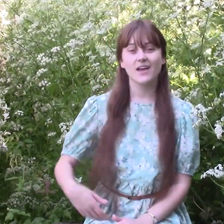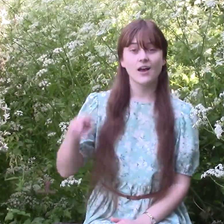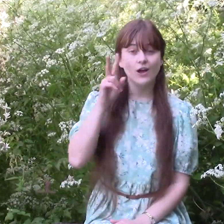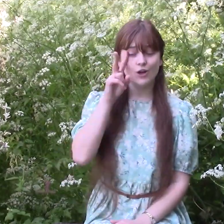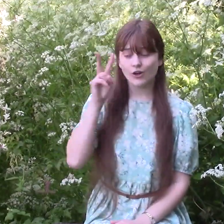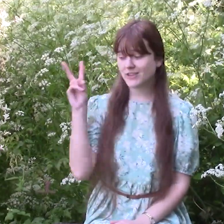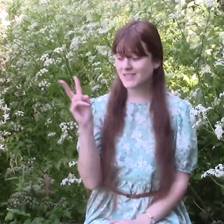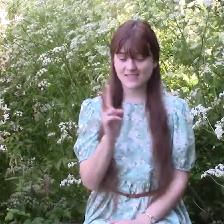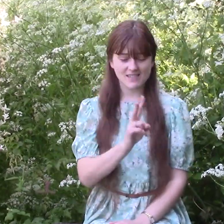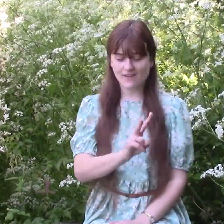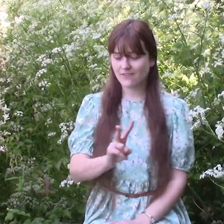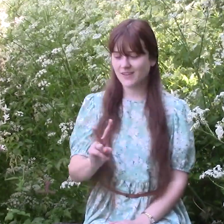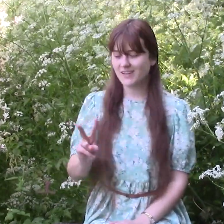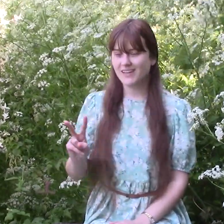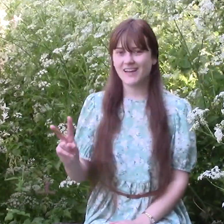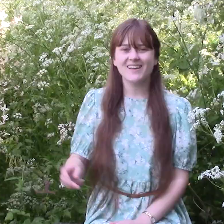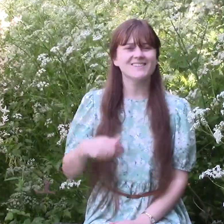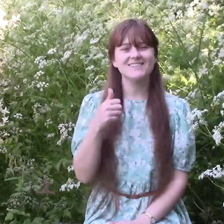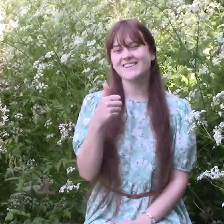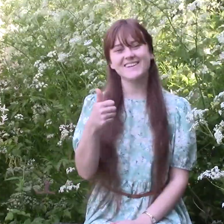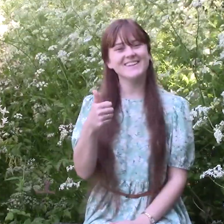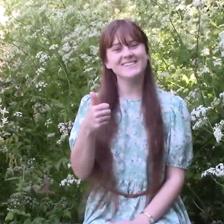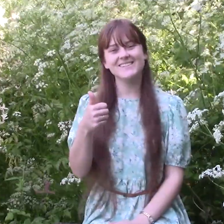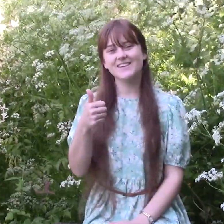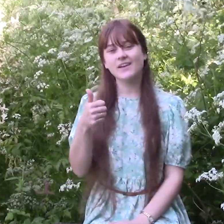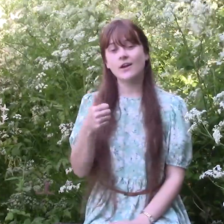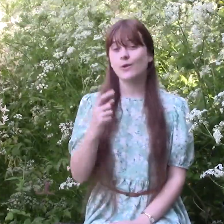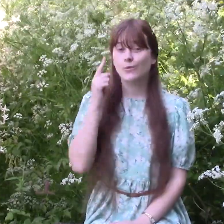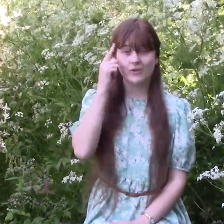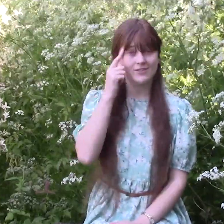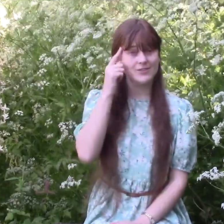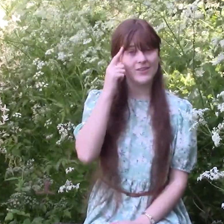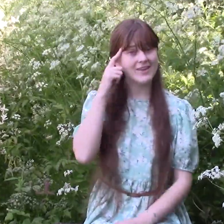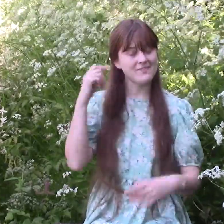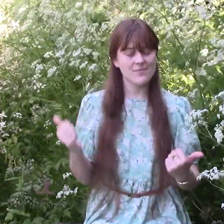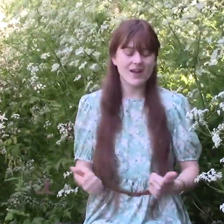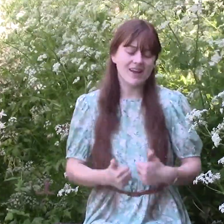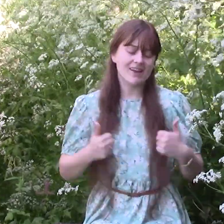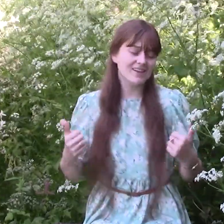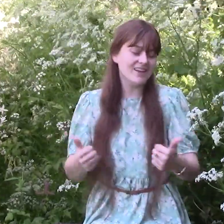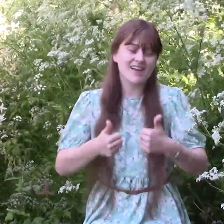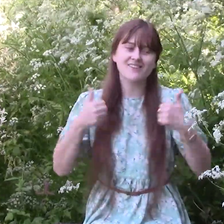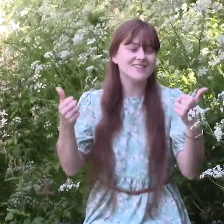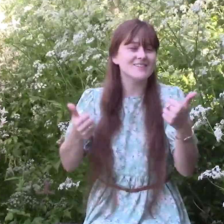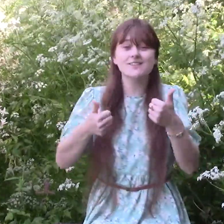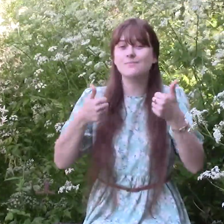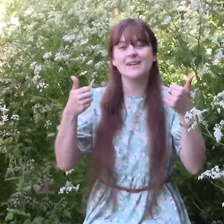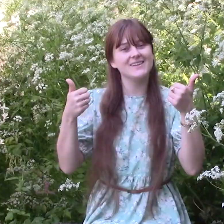Look at this stuff, isn't it neat? Wouldn't you think my collection's complete?